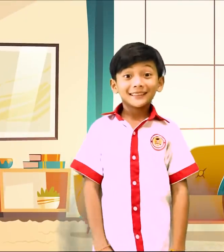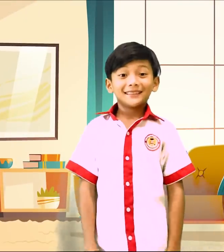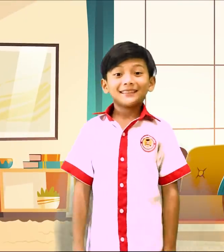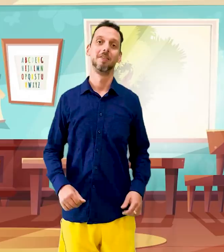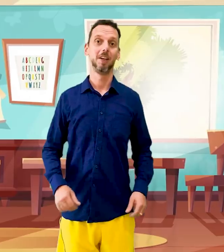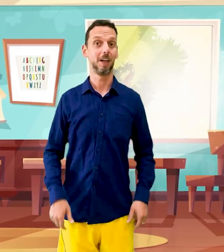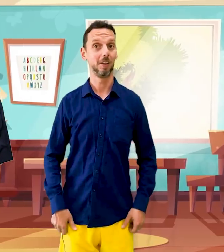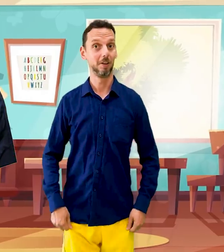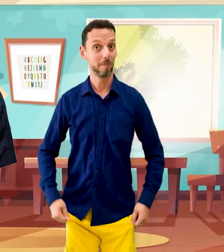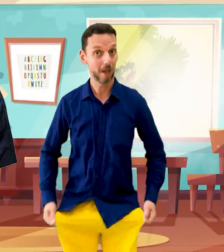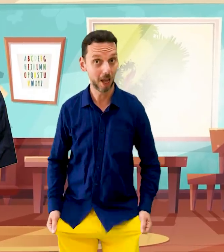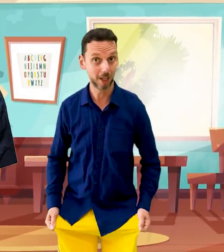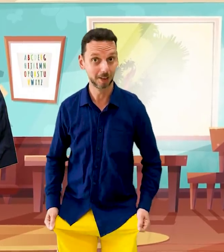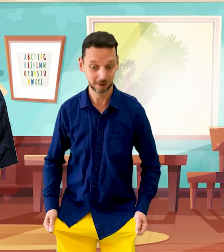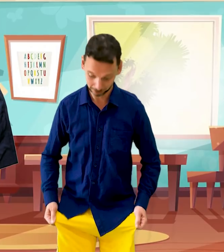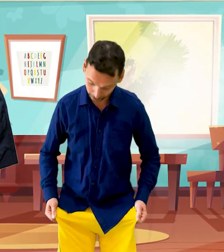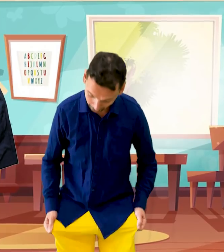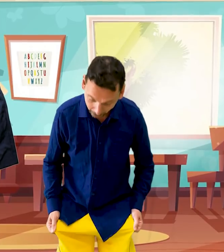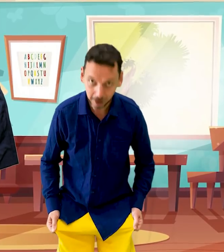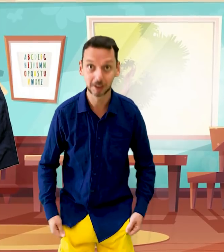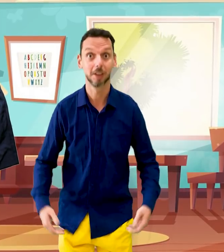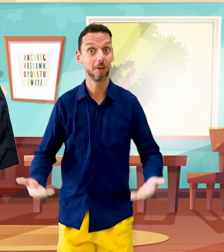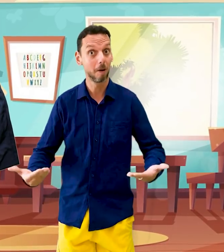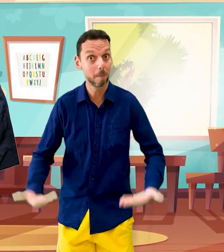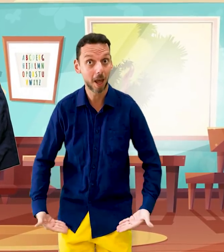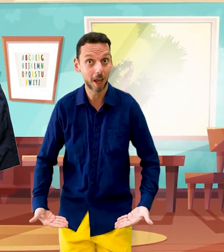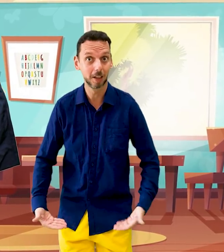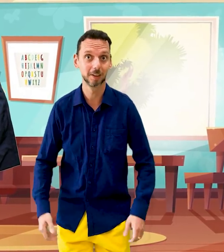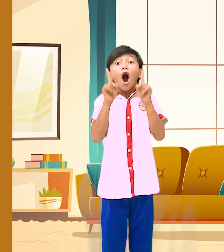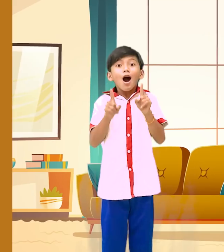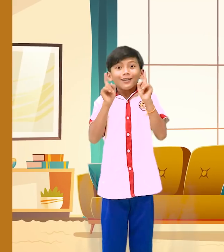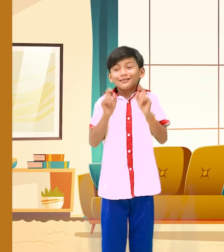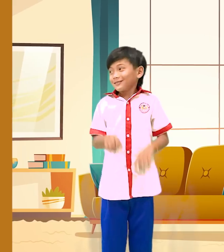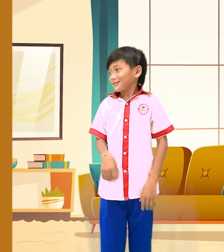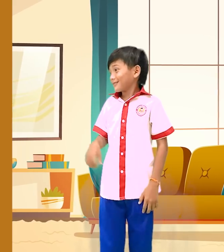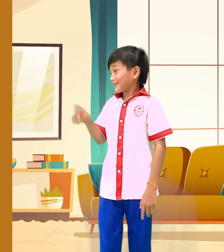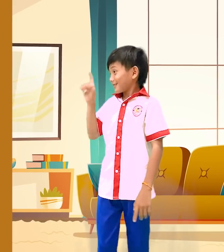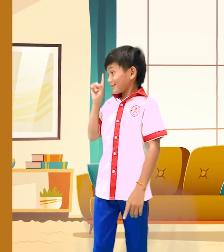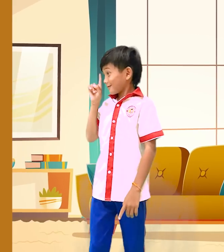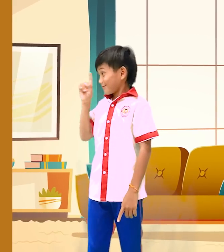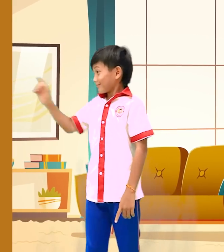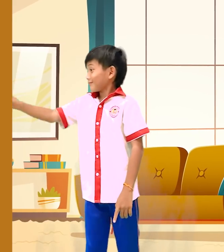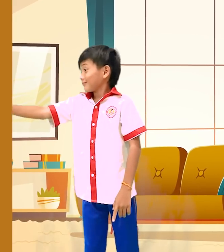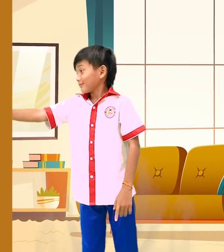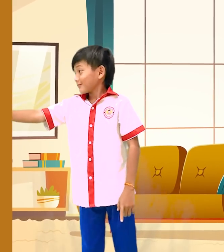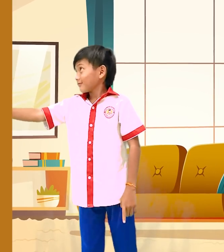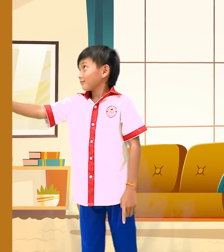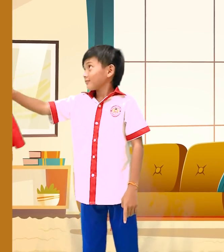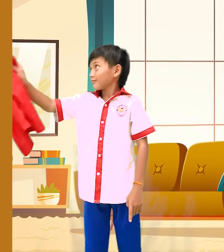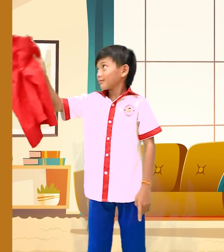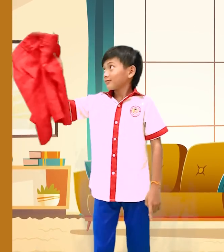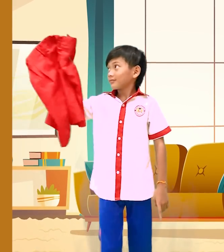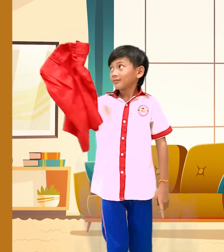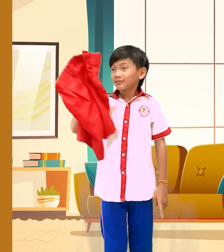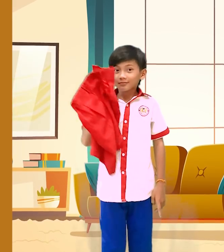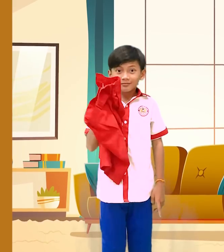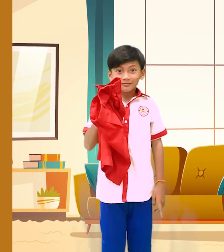Where are your pants? Your pants, your pants Let's wear your pants, your pants, your pants